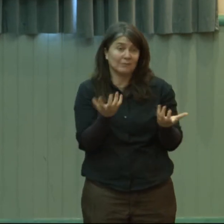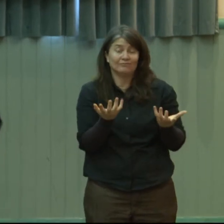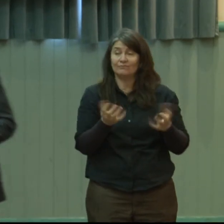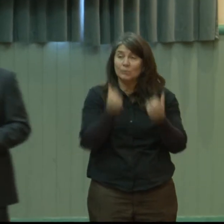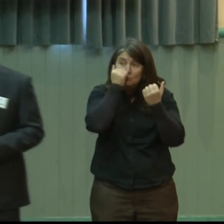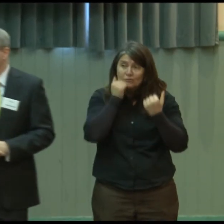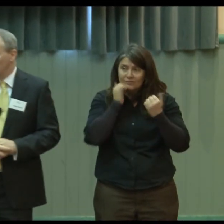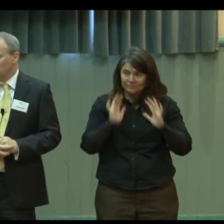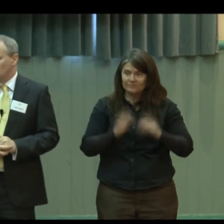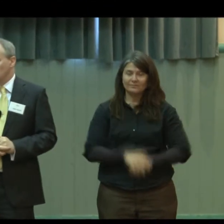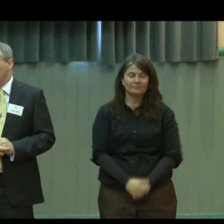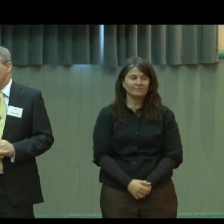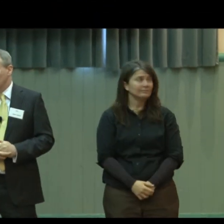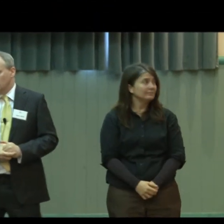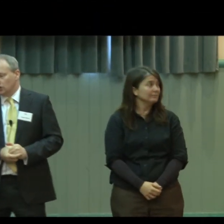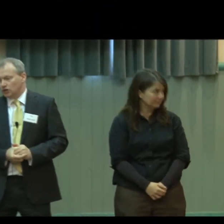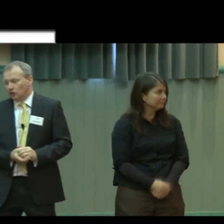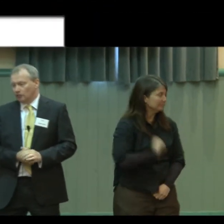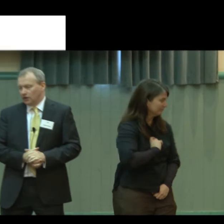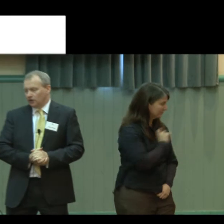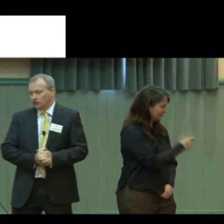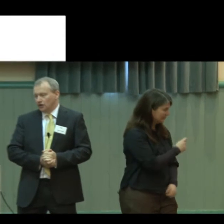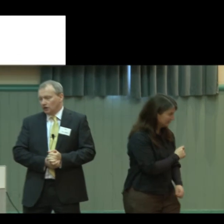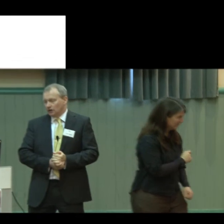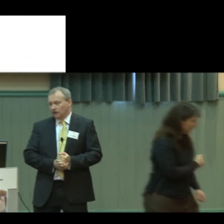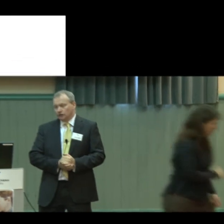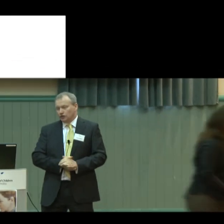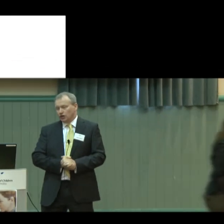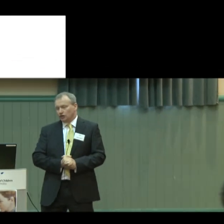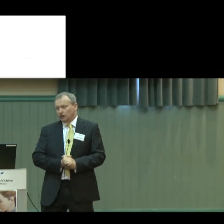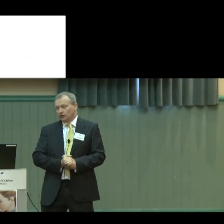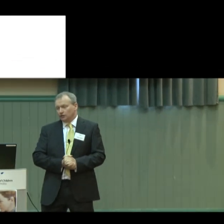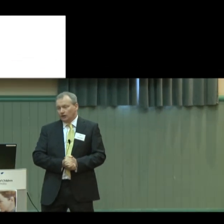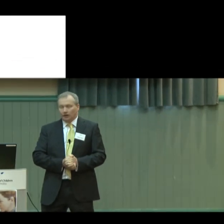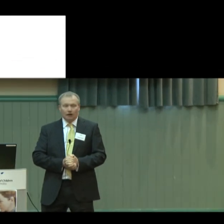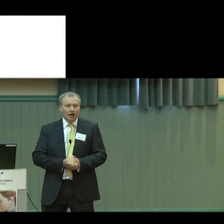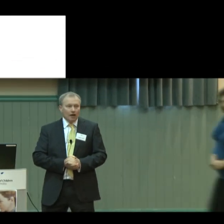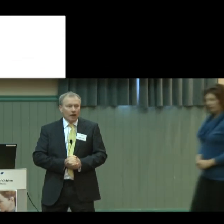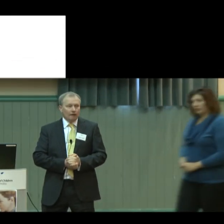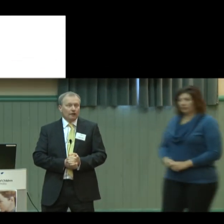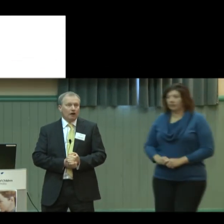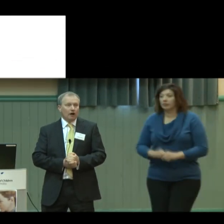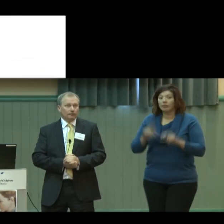Family coping and adjustment is an interesting one because there is research showing that if there are